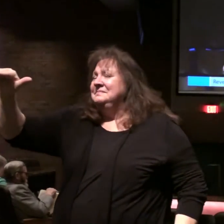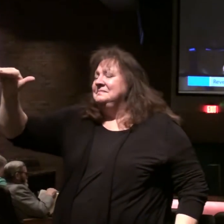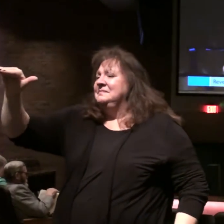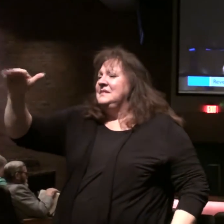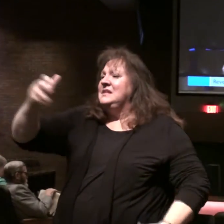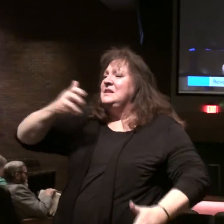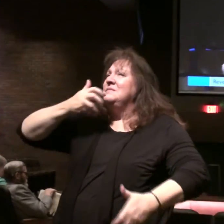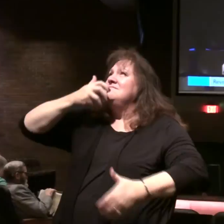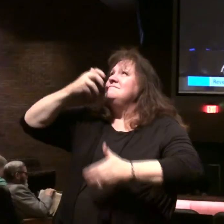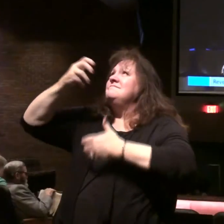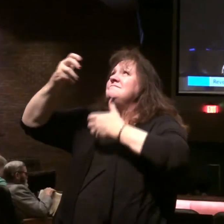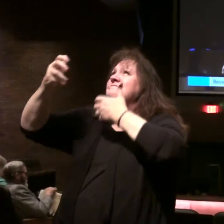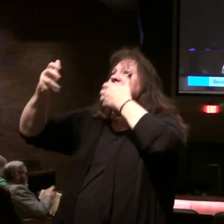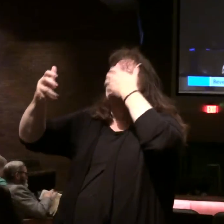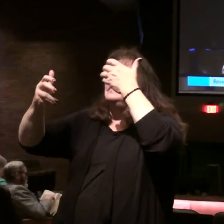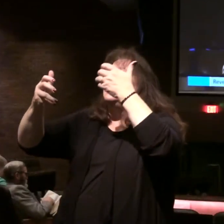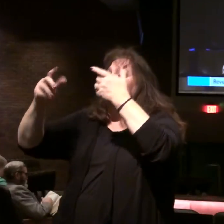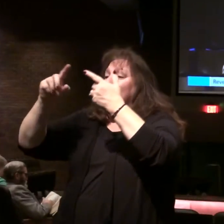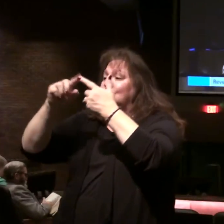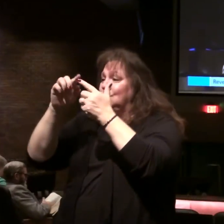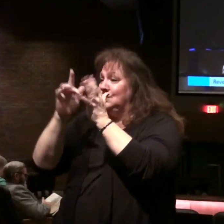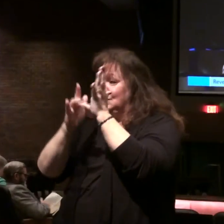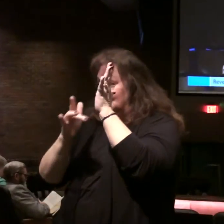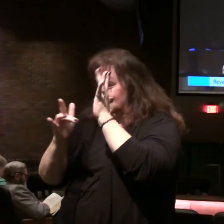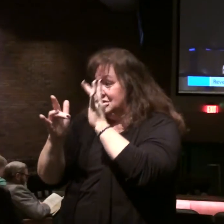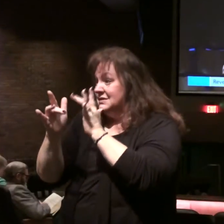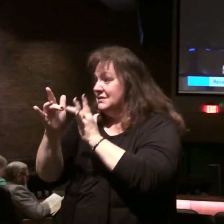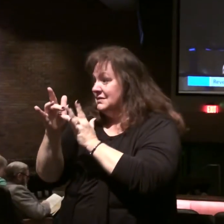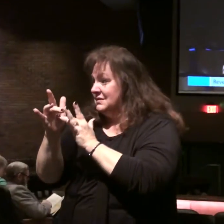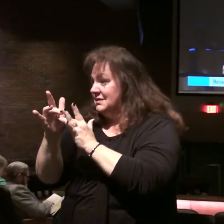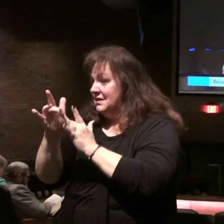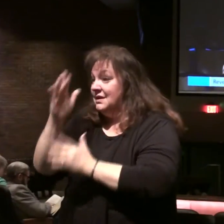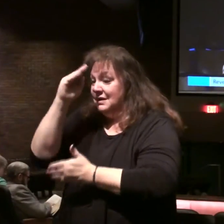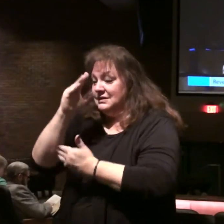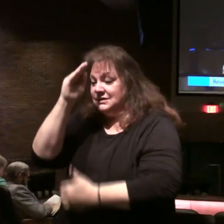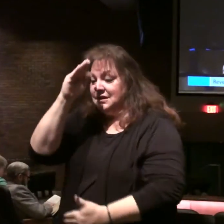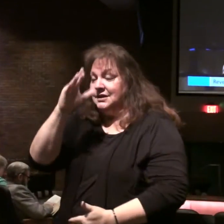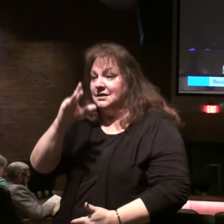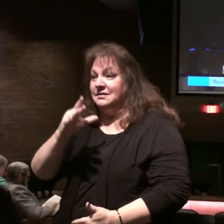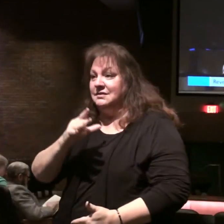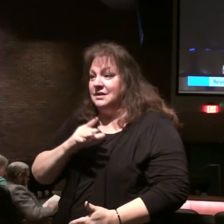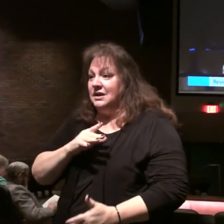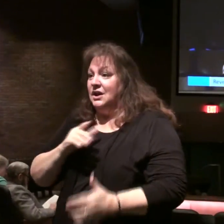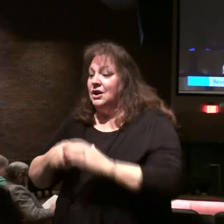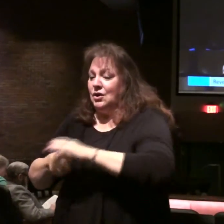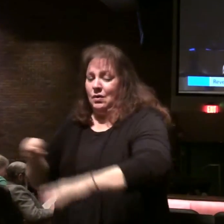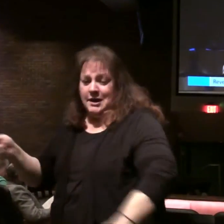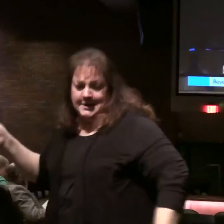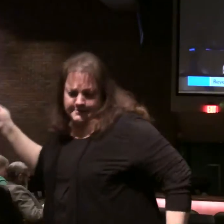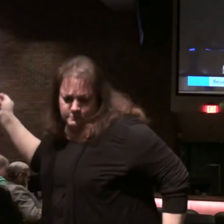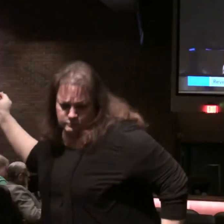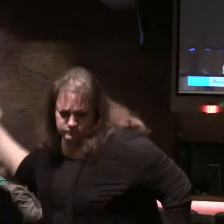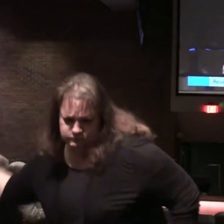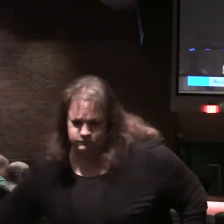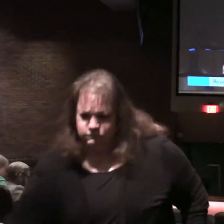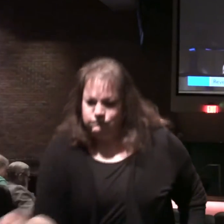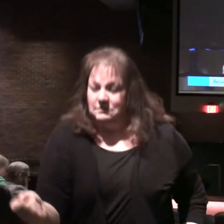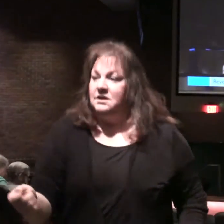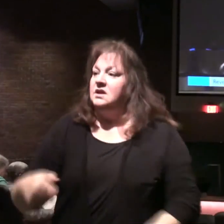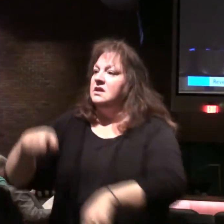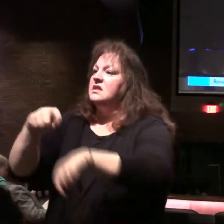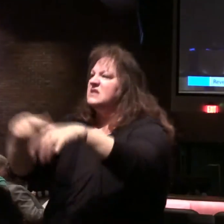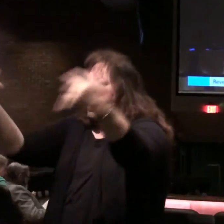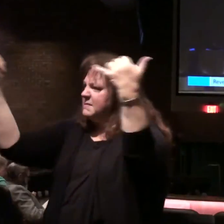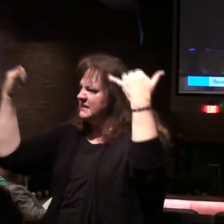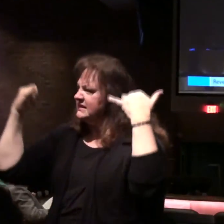cloud, which was Christ, the Son of Man. Put in your sickle and reap, for the hour to reap has come,